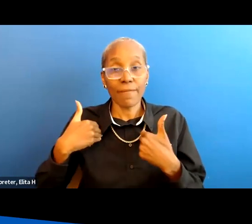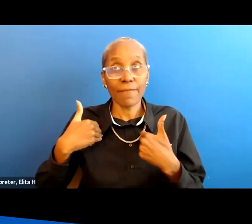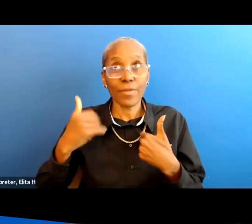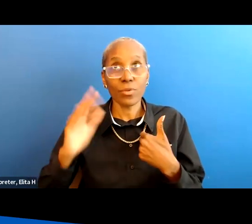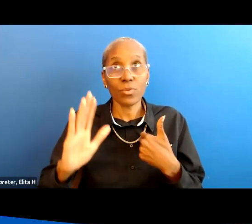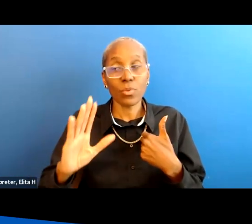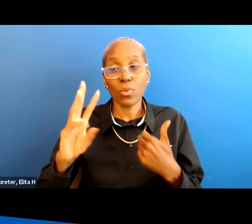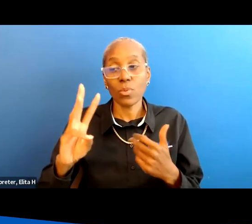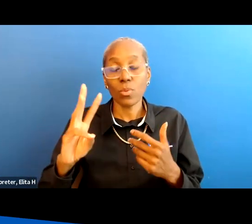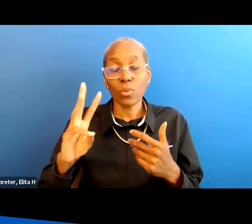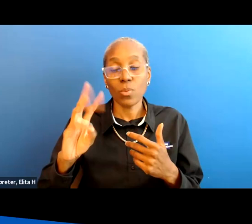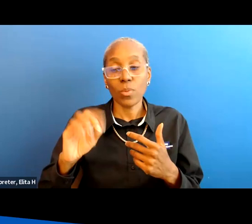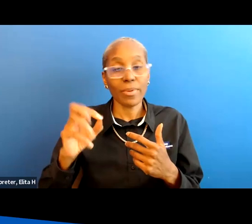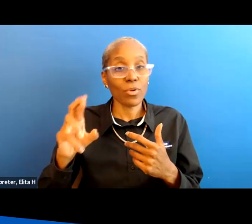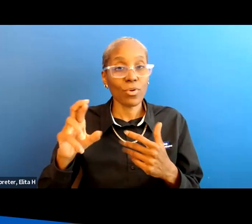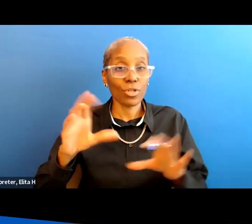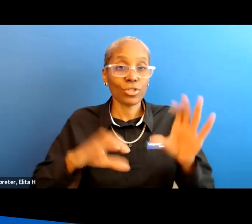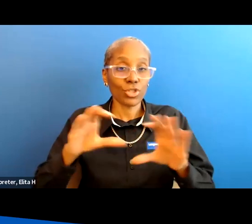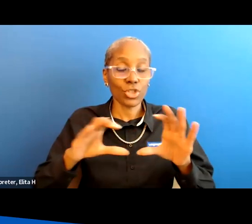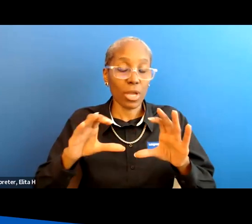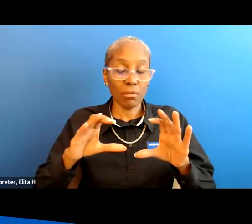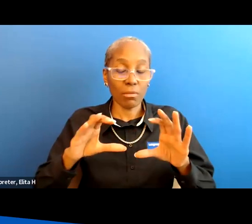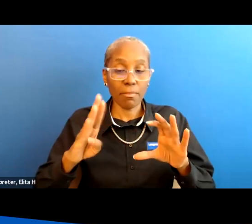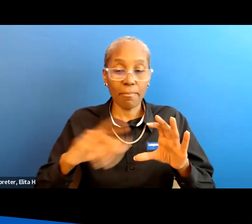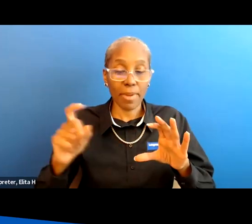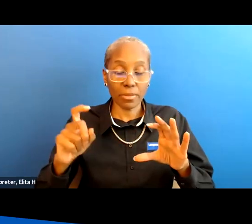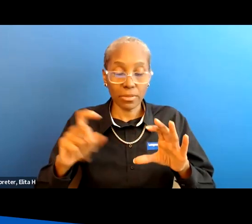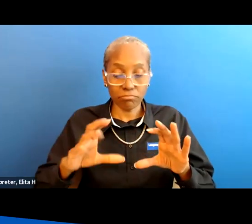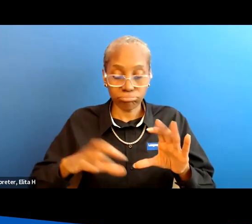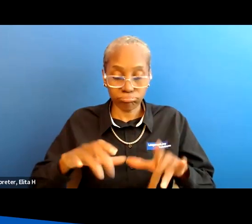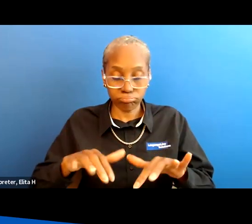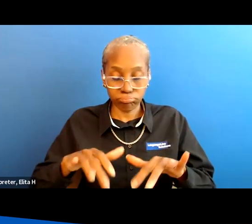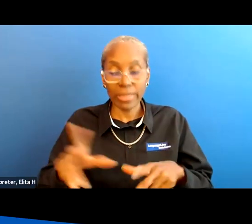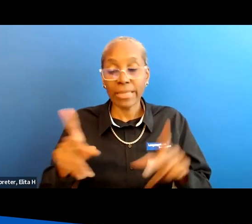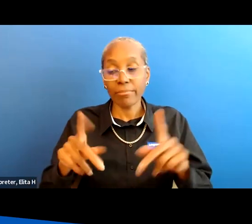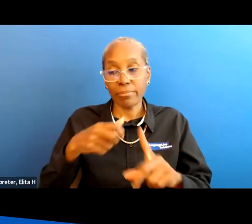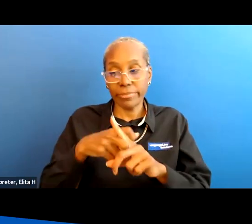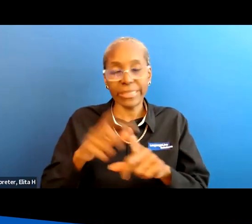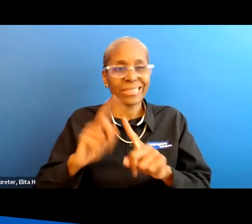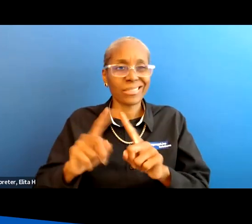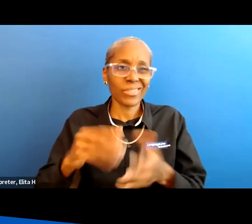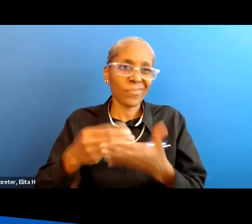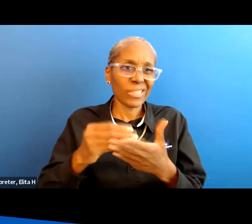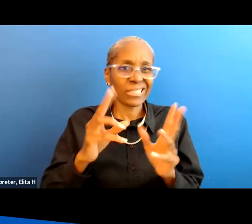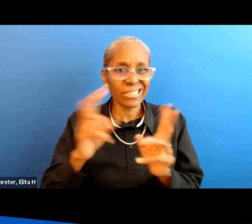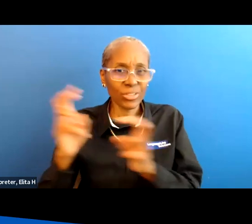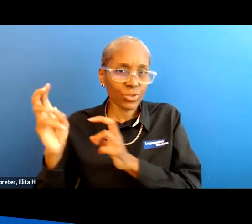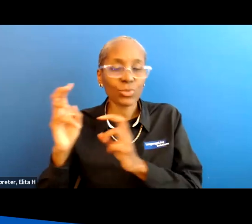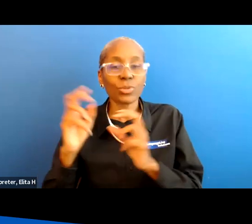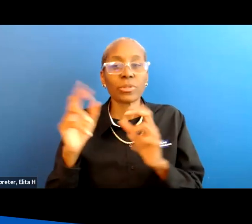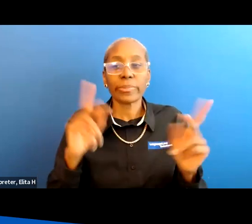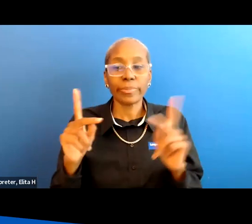uh webinar chat box there how to get a hold of these people because they work on all kinds of funding issues with people